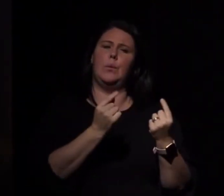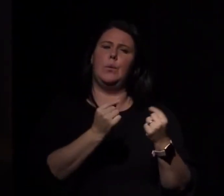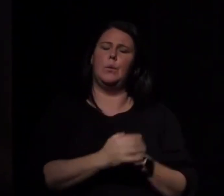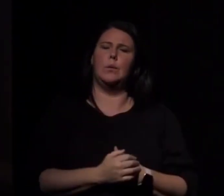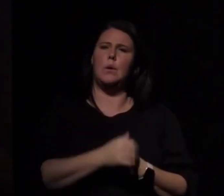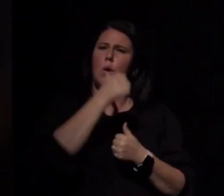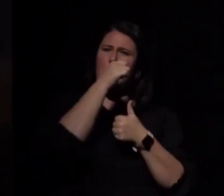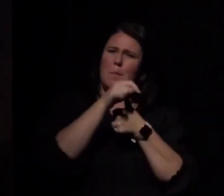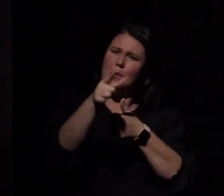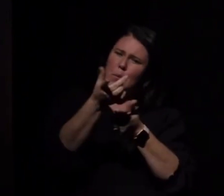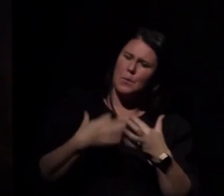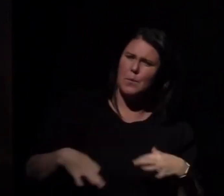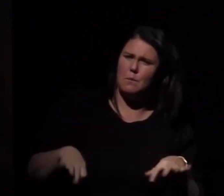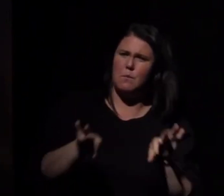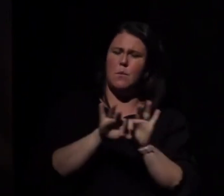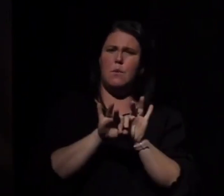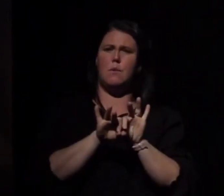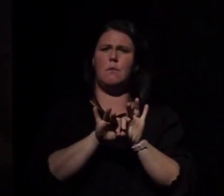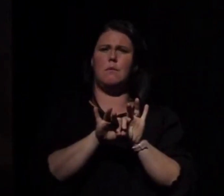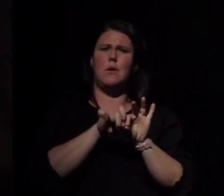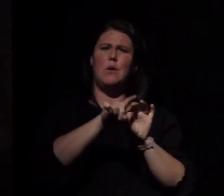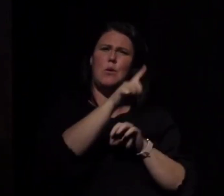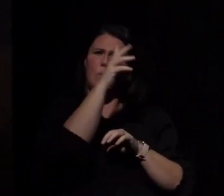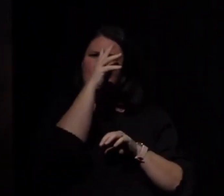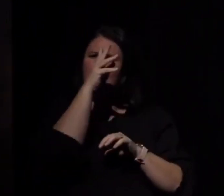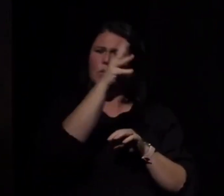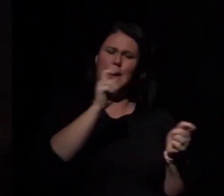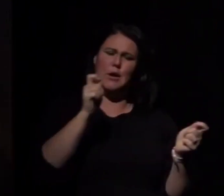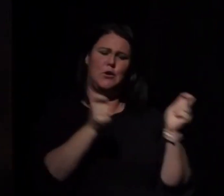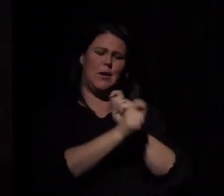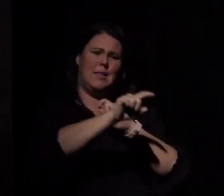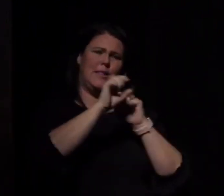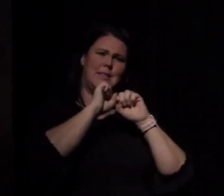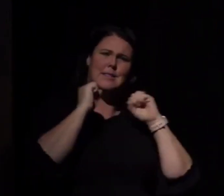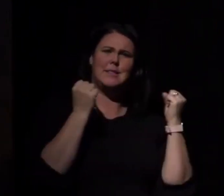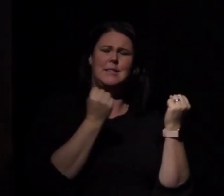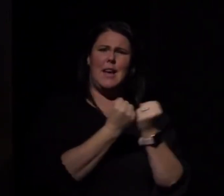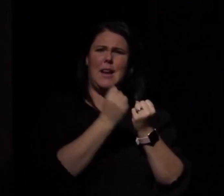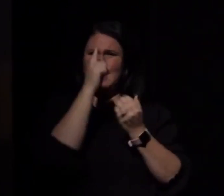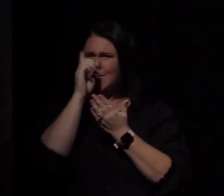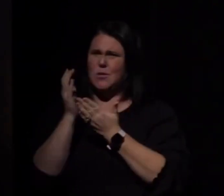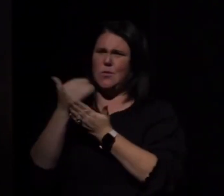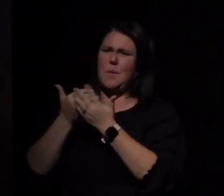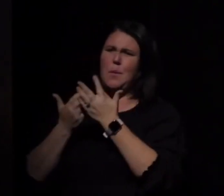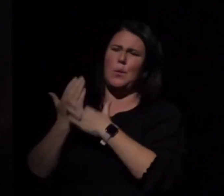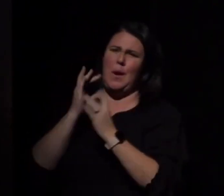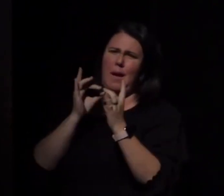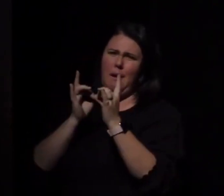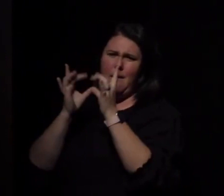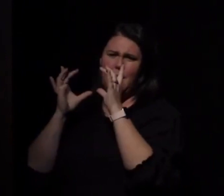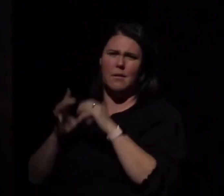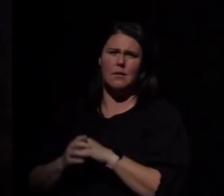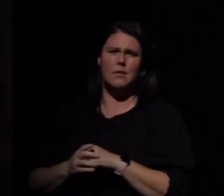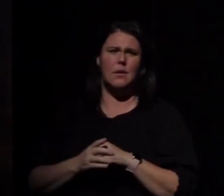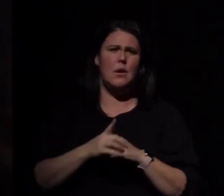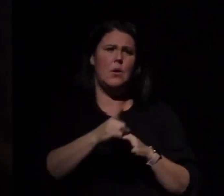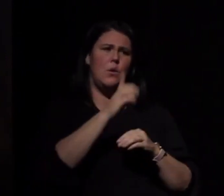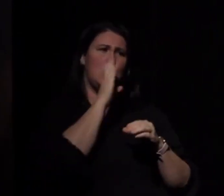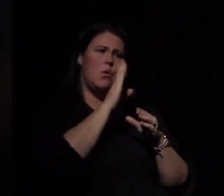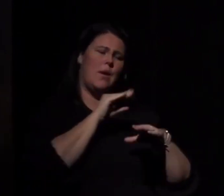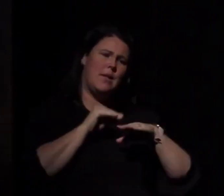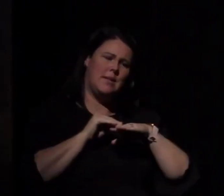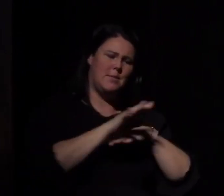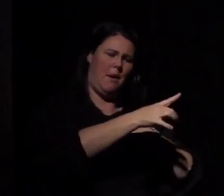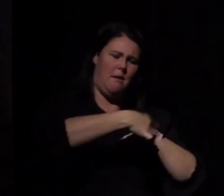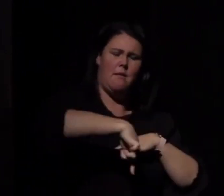that you matter. You matter to create change in a society corrupted by division and hatred. And you matter to inspire others